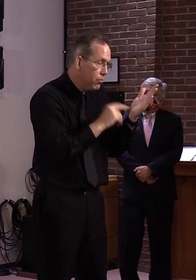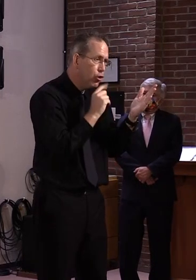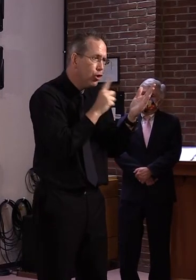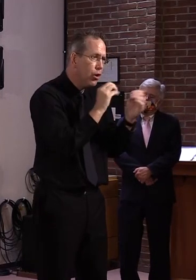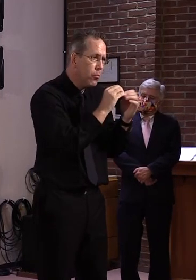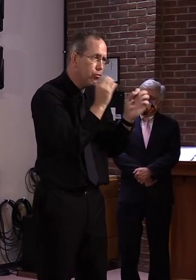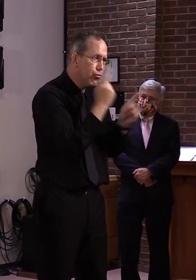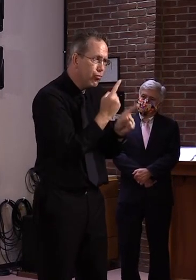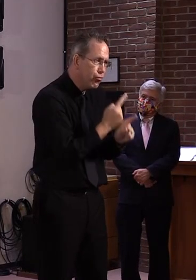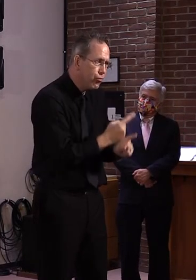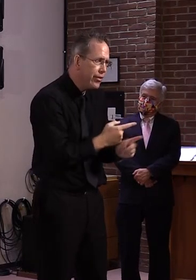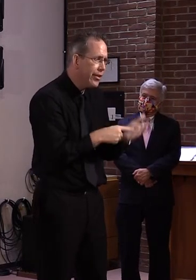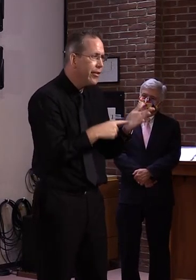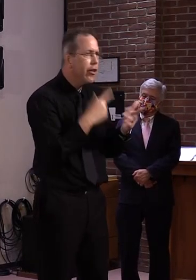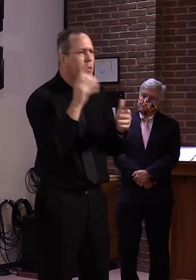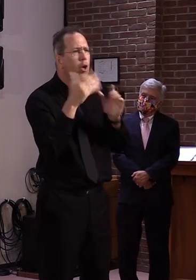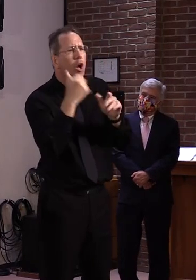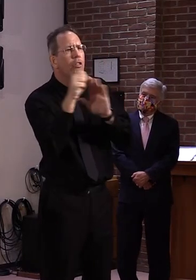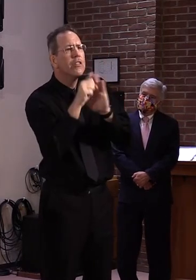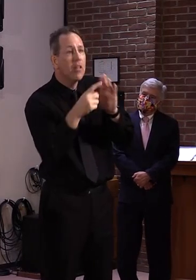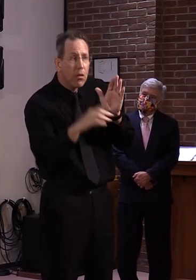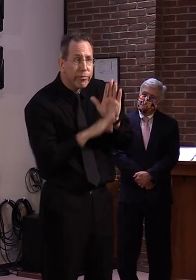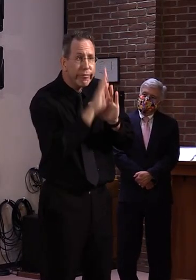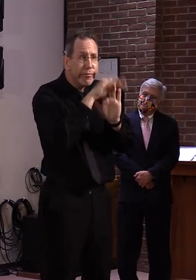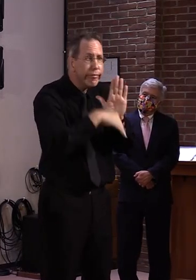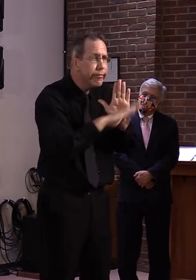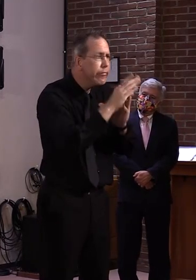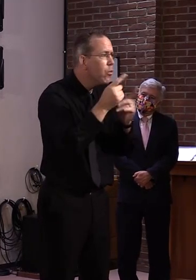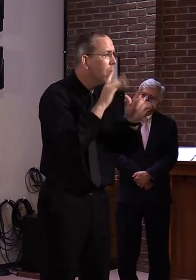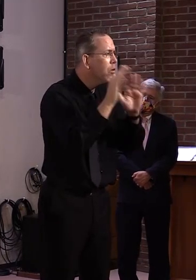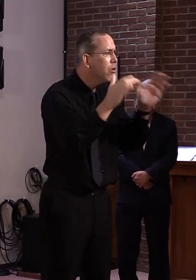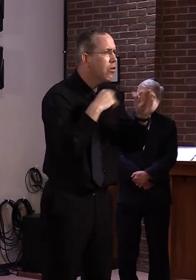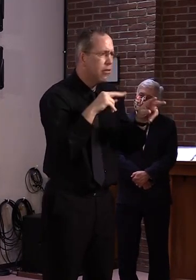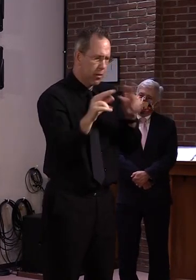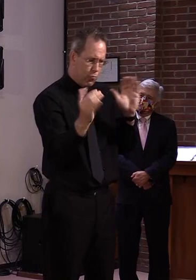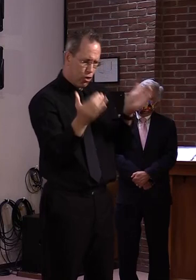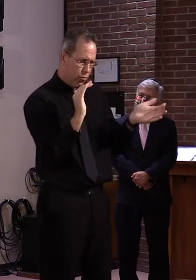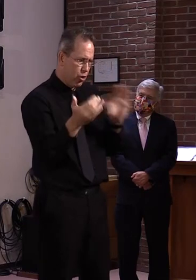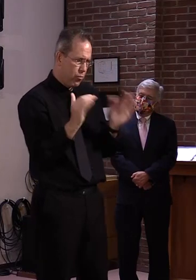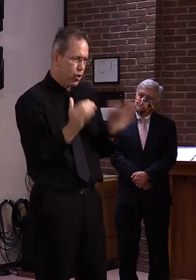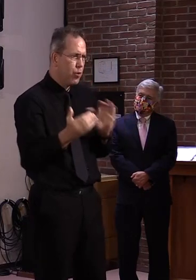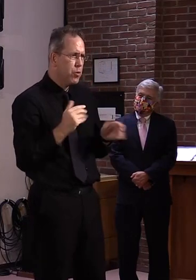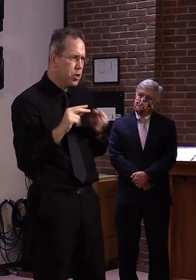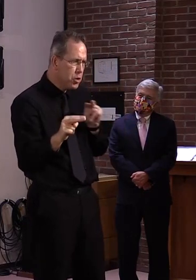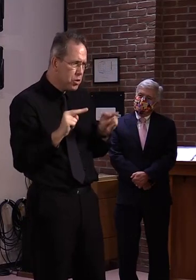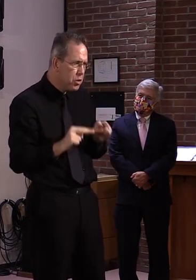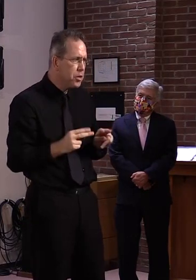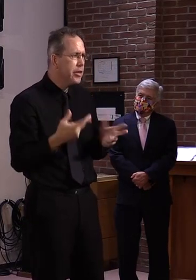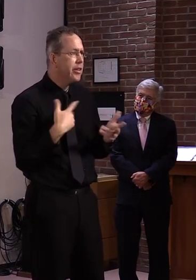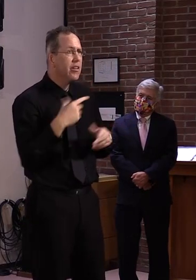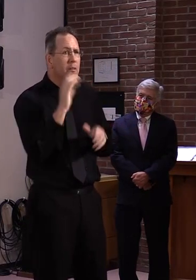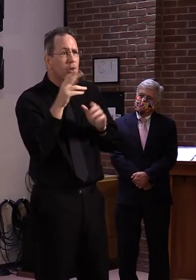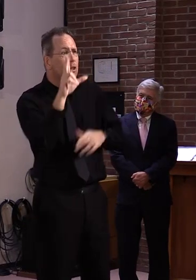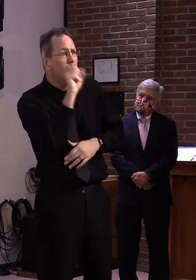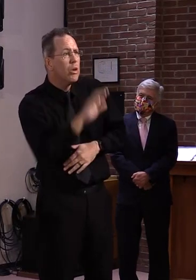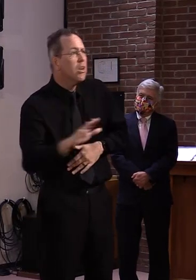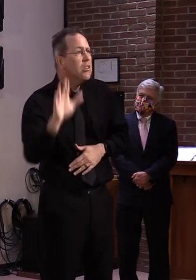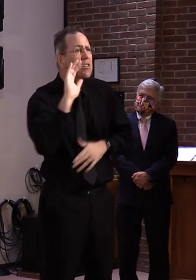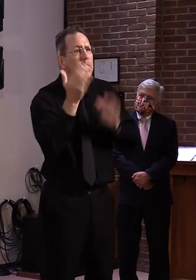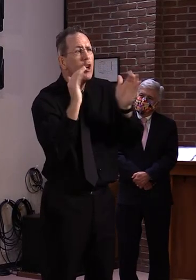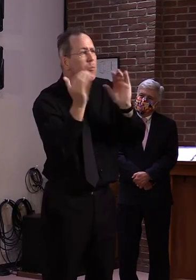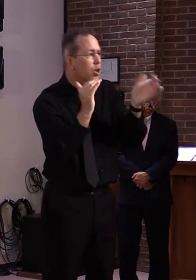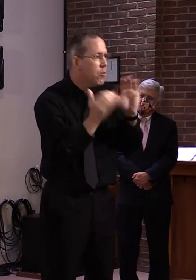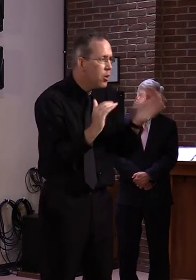states and what's happening with them, watching what's happening throughout the country, watching what's happening across the world.